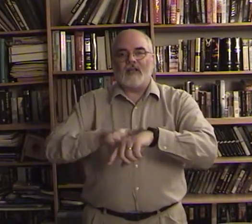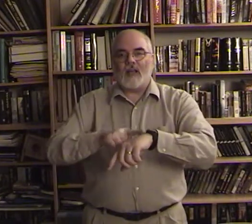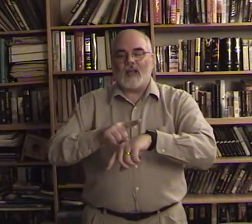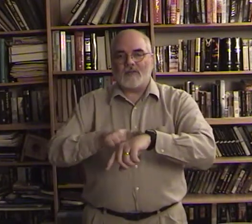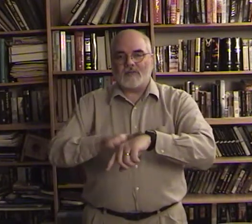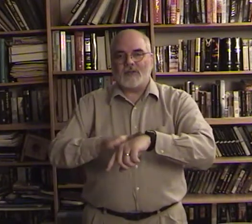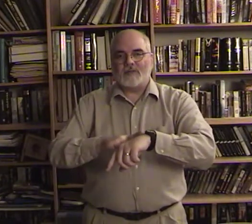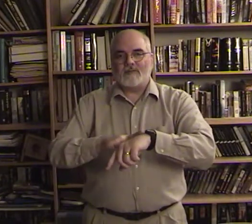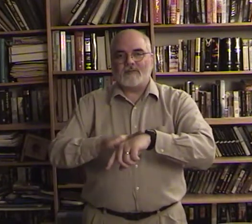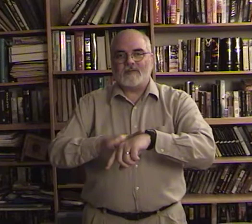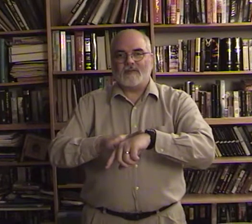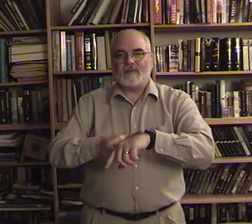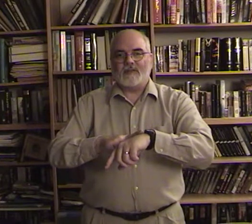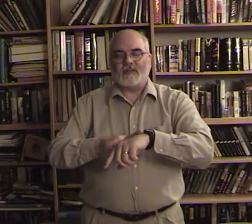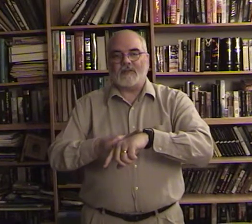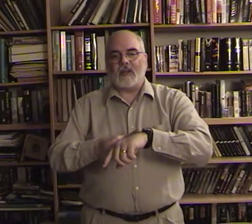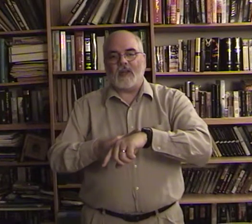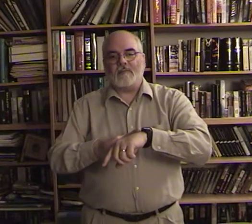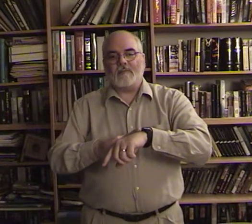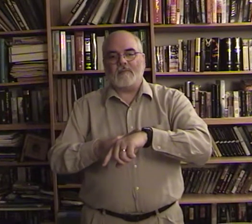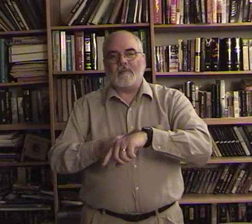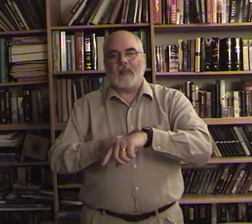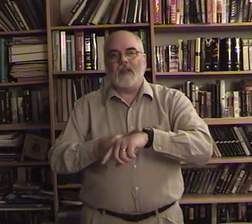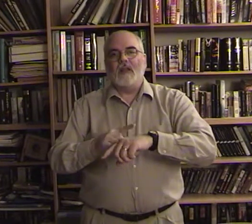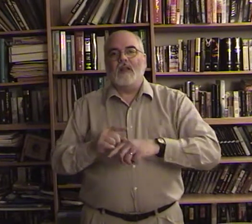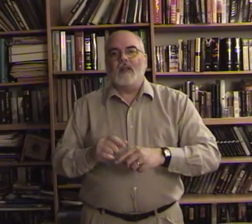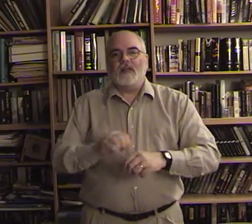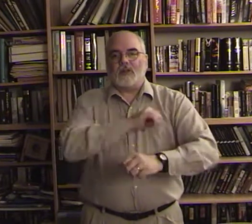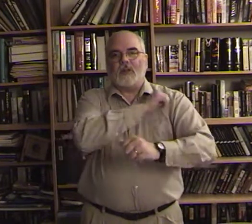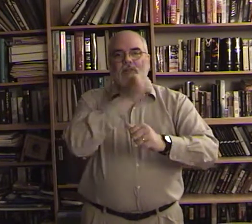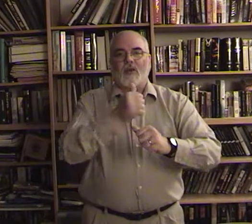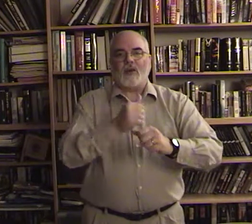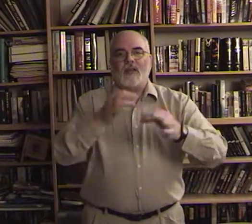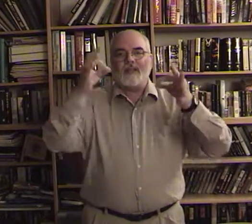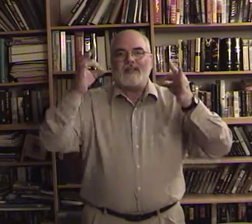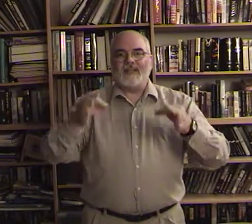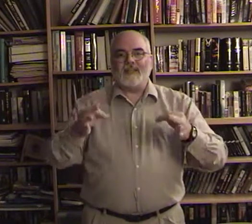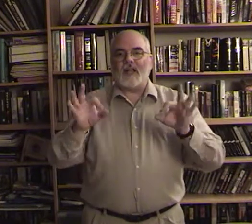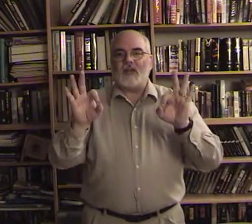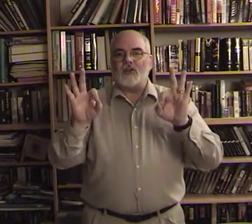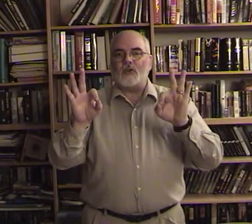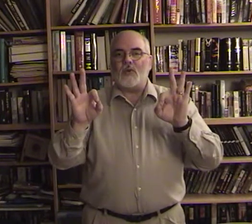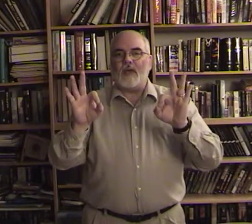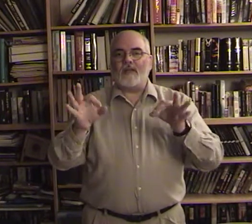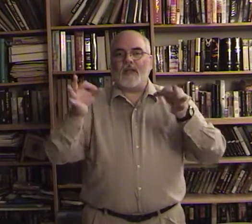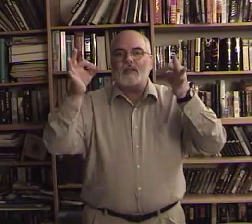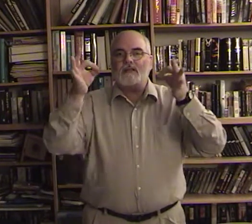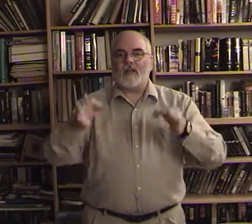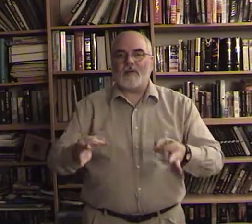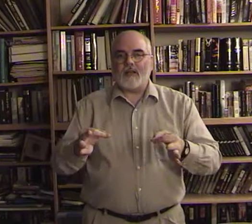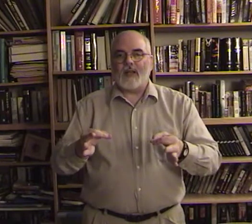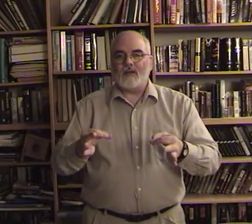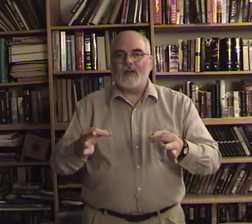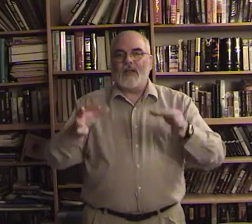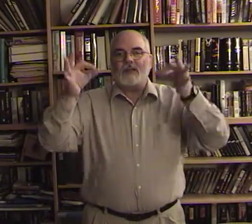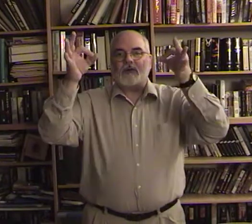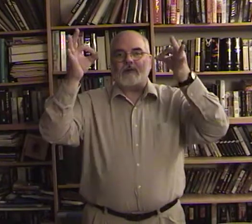times okay so the authority decide two f hands coming down going